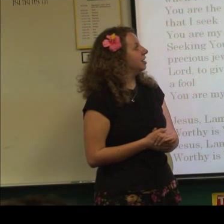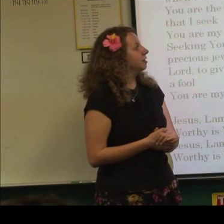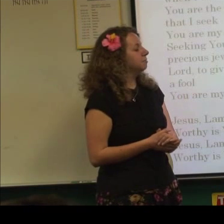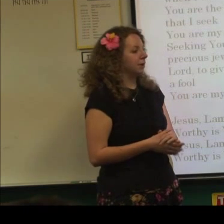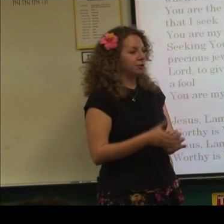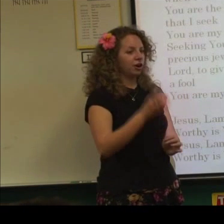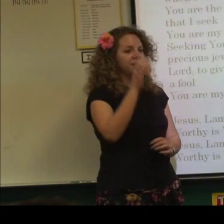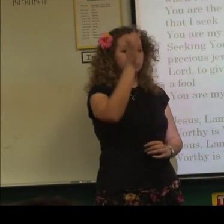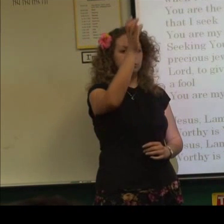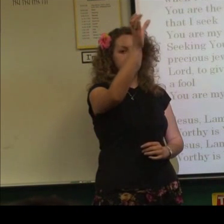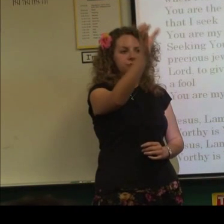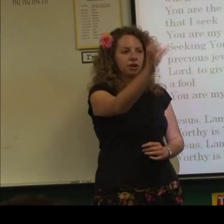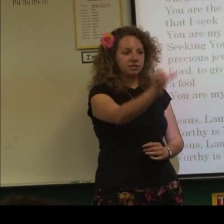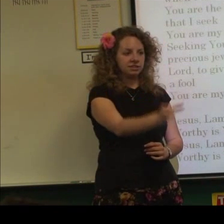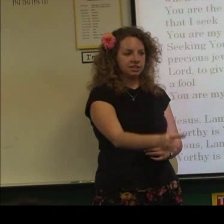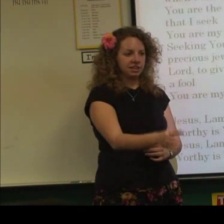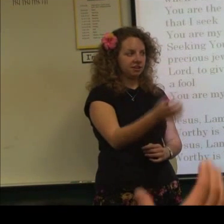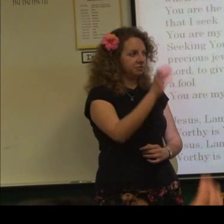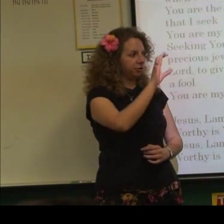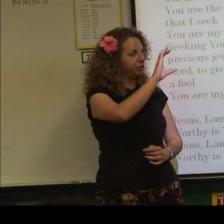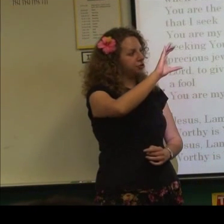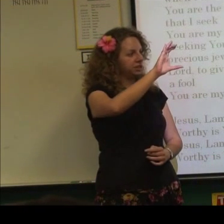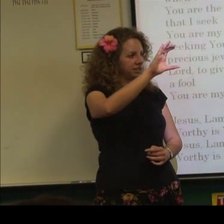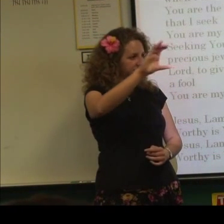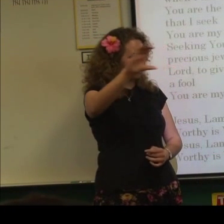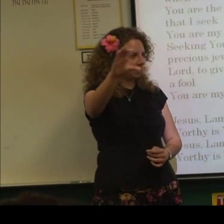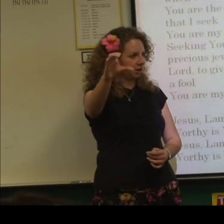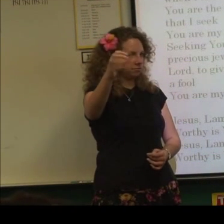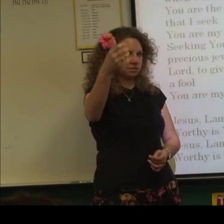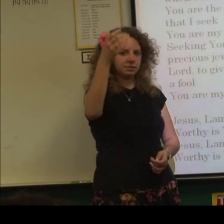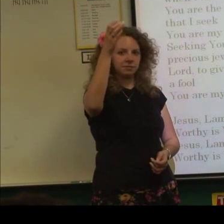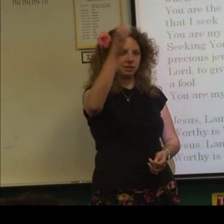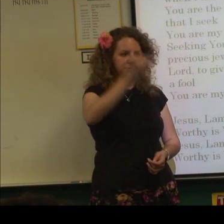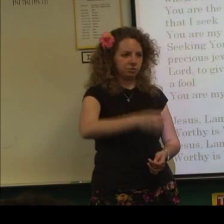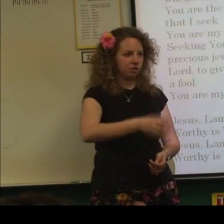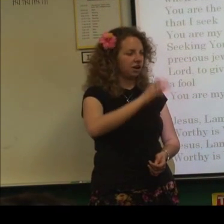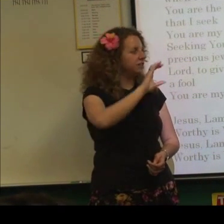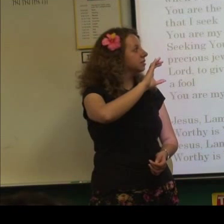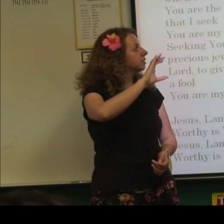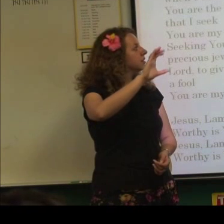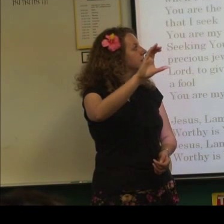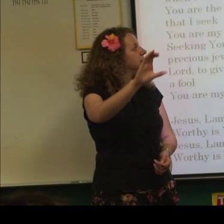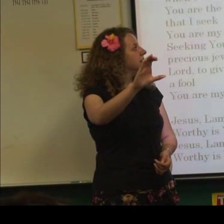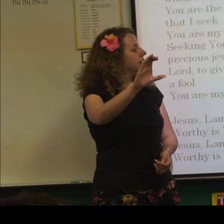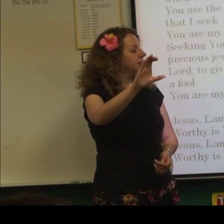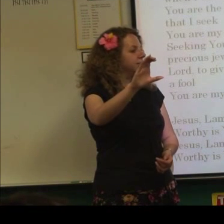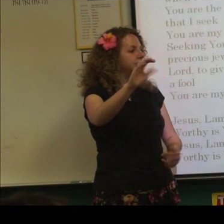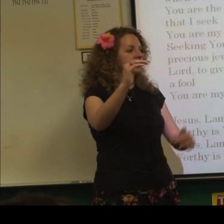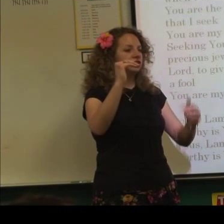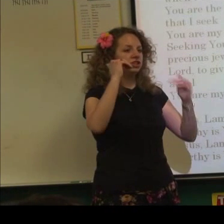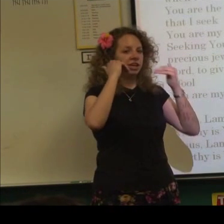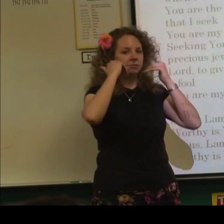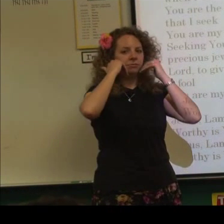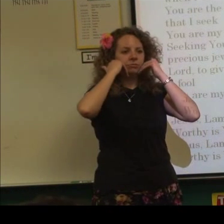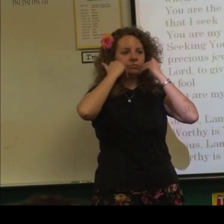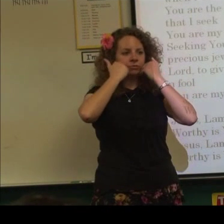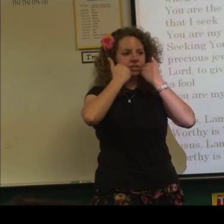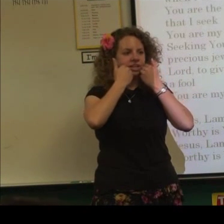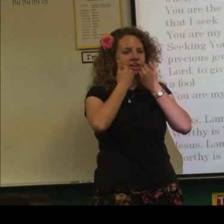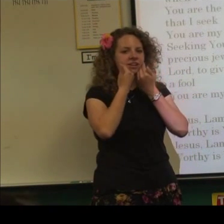my cross. So we knew cross is here. Or you could translate that one out to something else. So cross. And then we had shame is here.